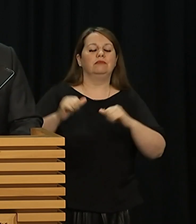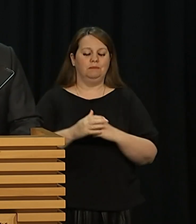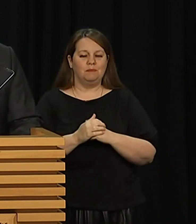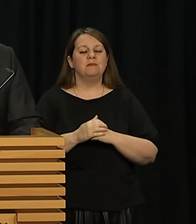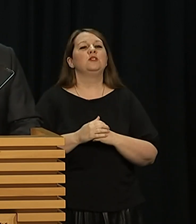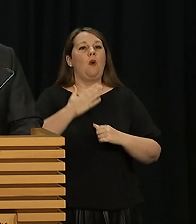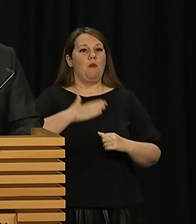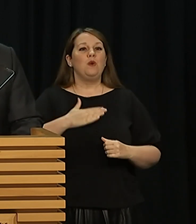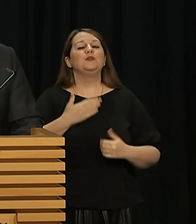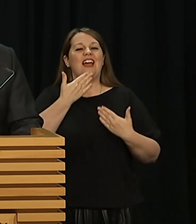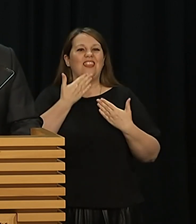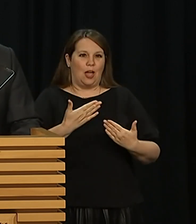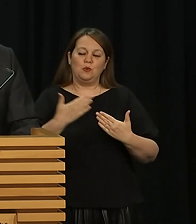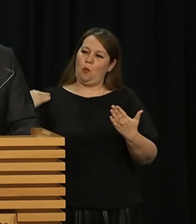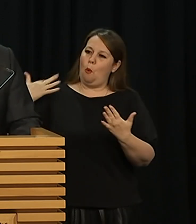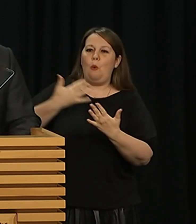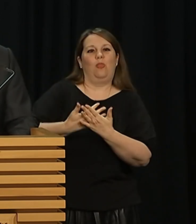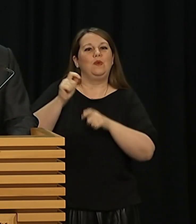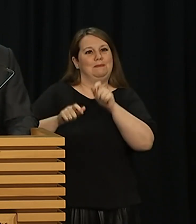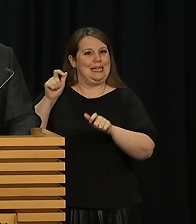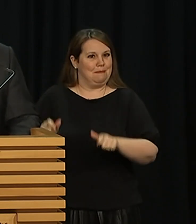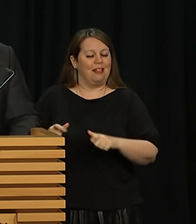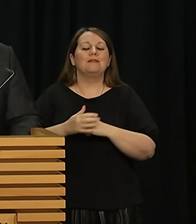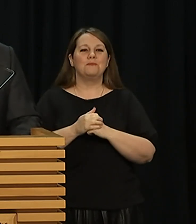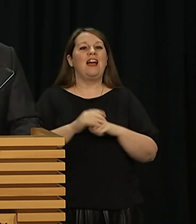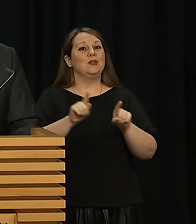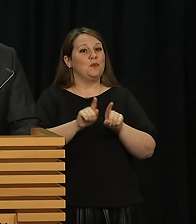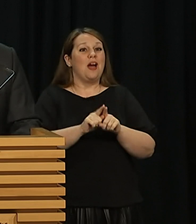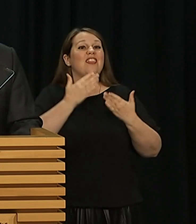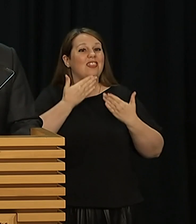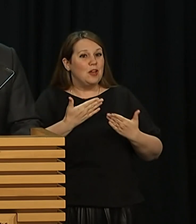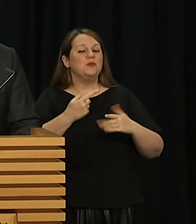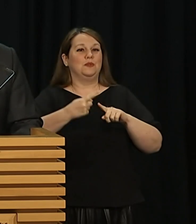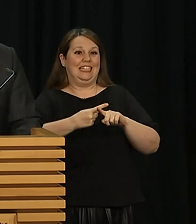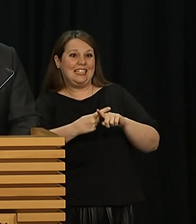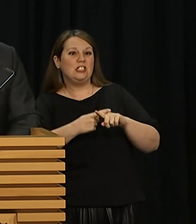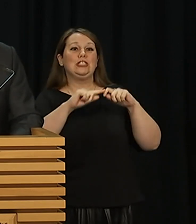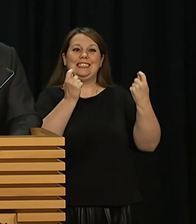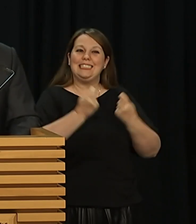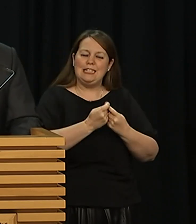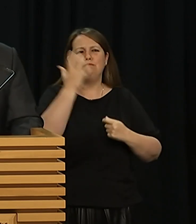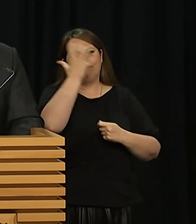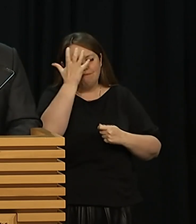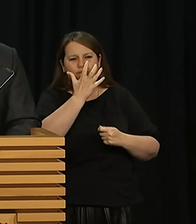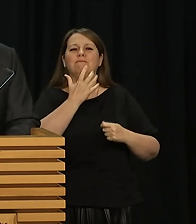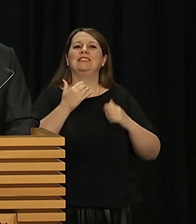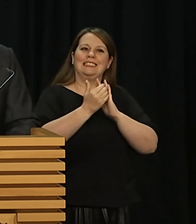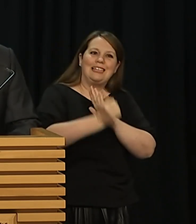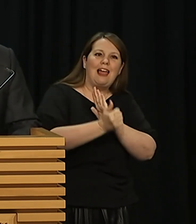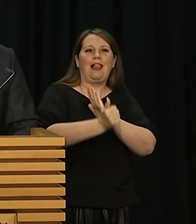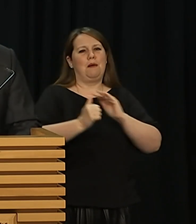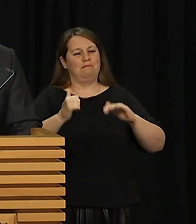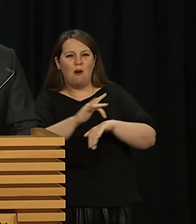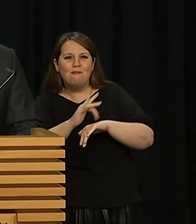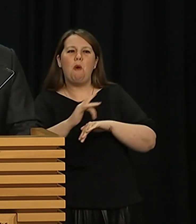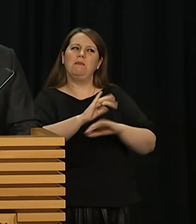massive part in the final and deserve plaudits for their commitment, exceptional performance and skill. To the organising committee of Rugby